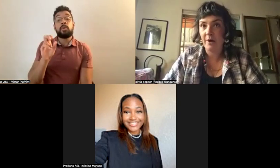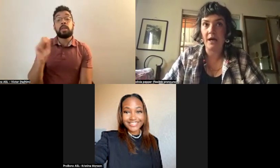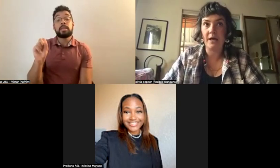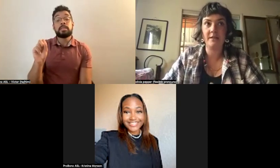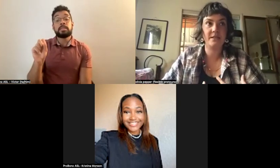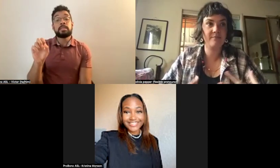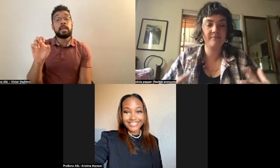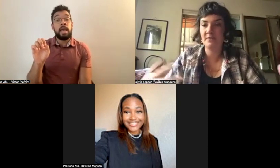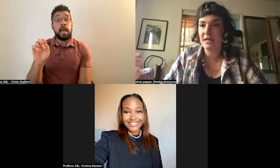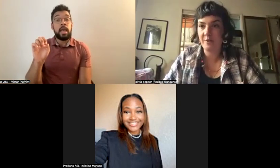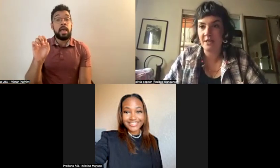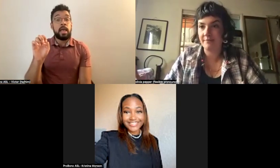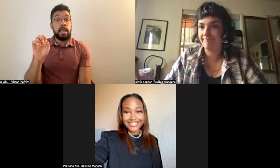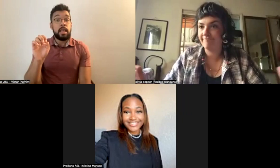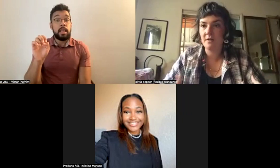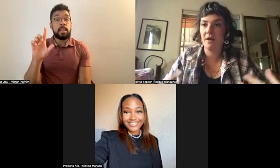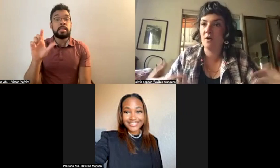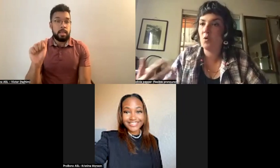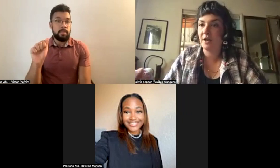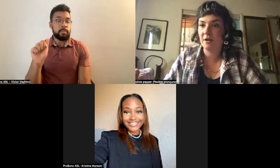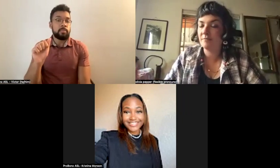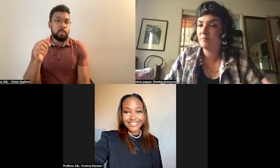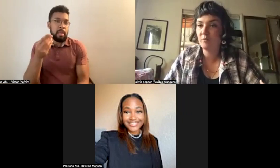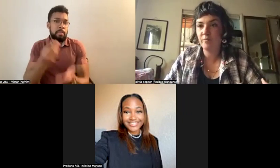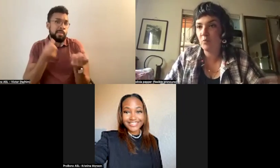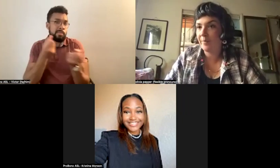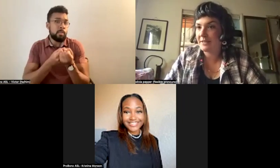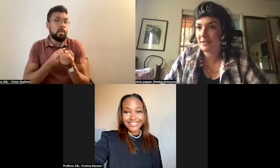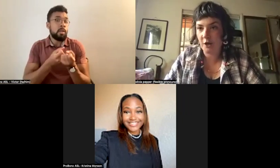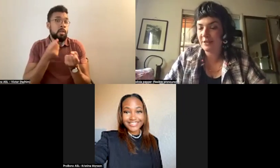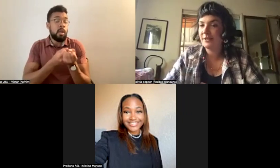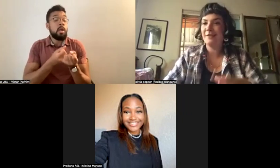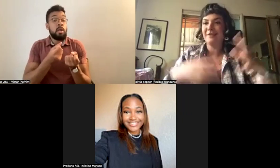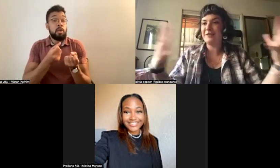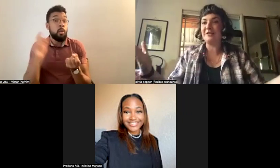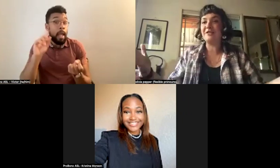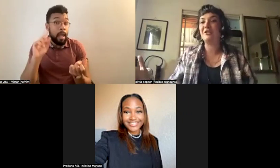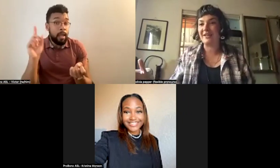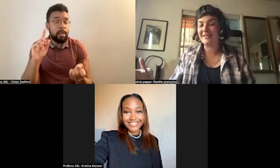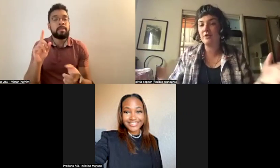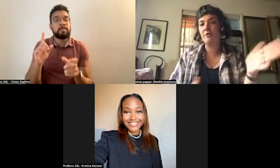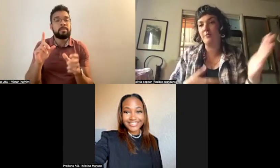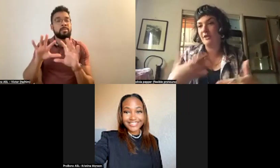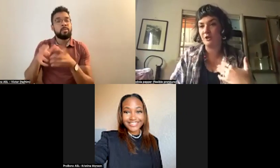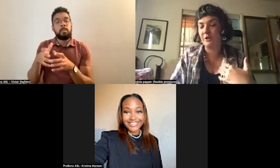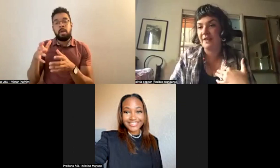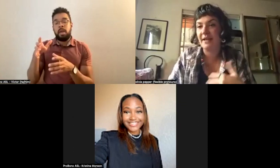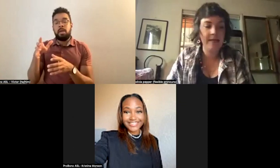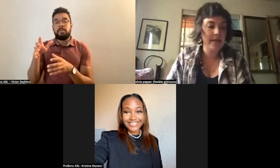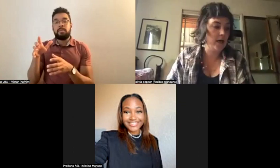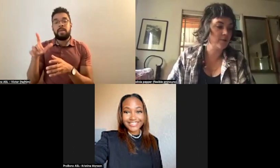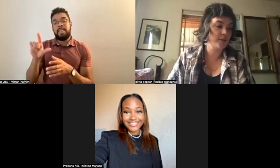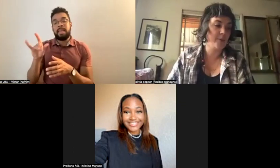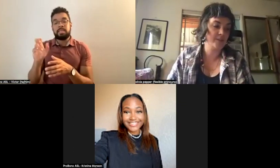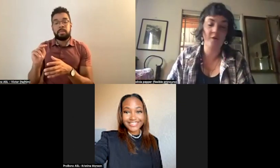by this lesbian, uh, queer women's art contingent who made sure that,